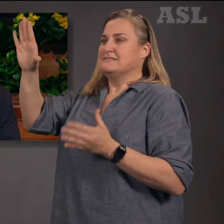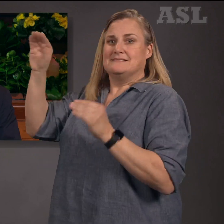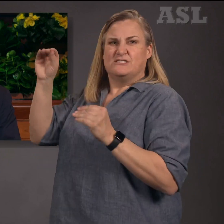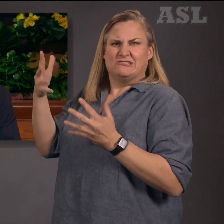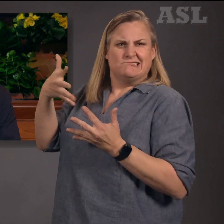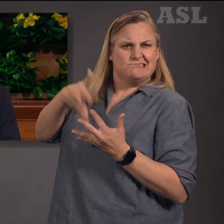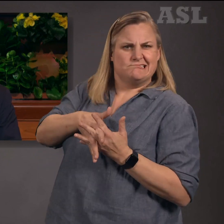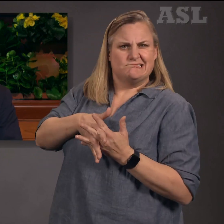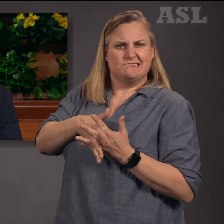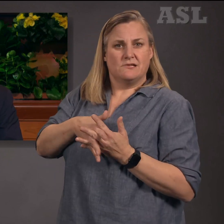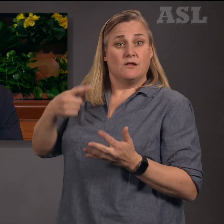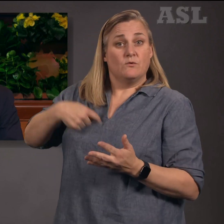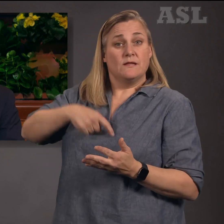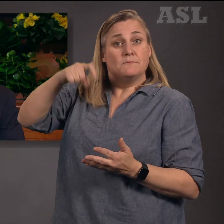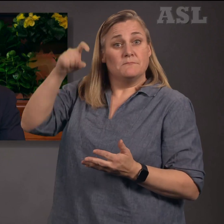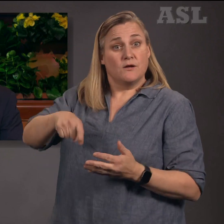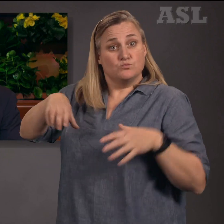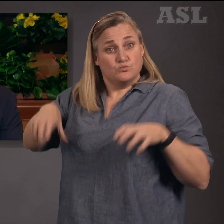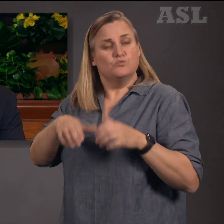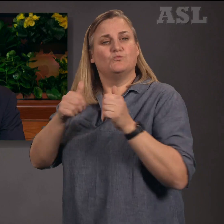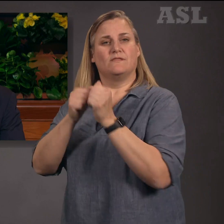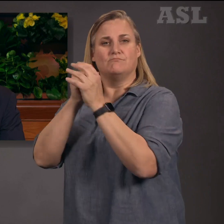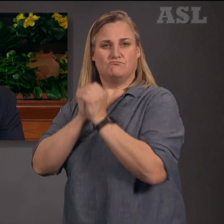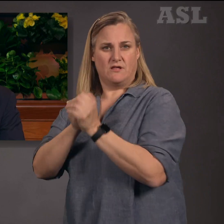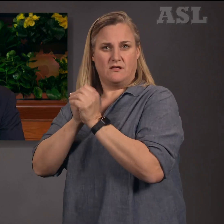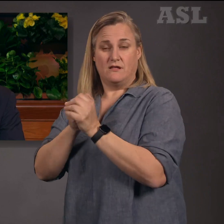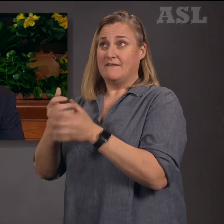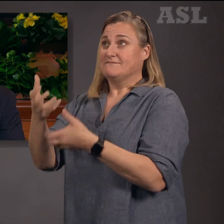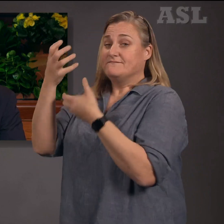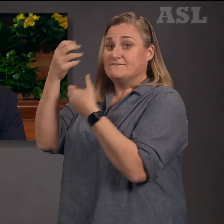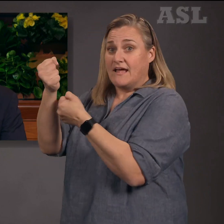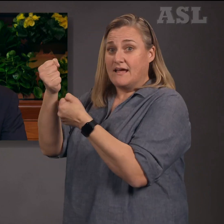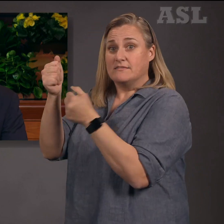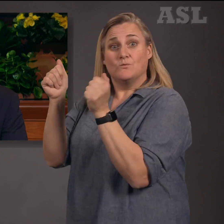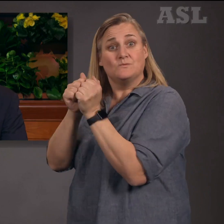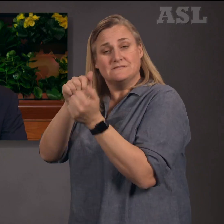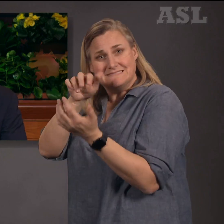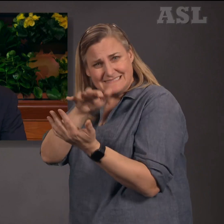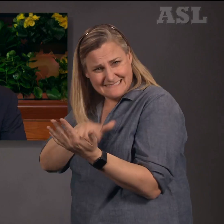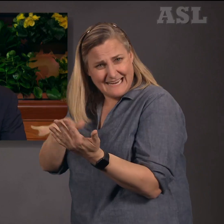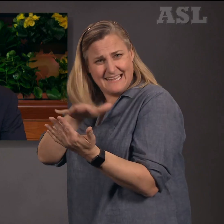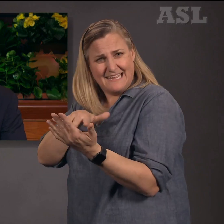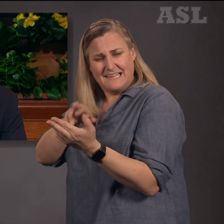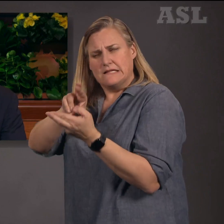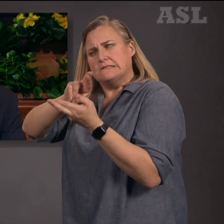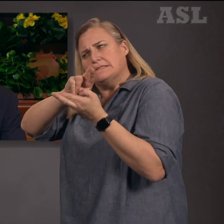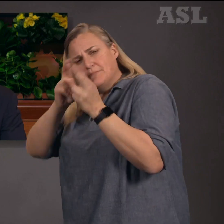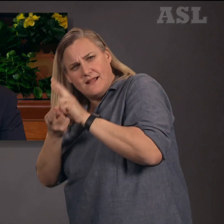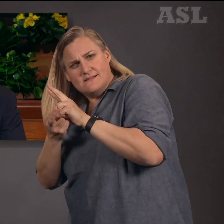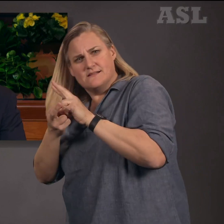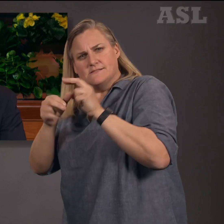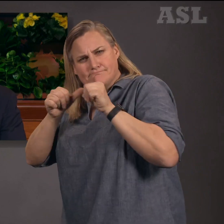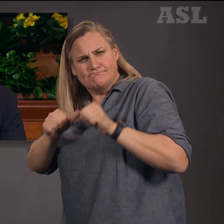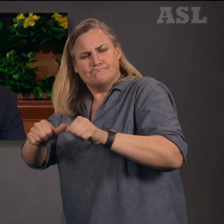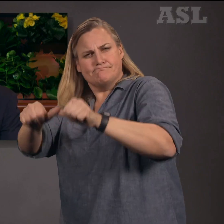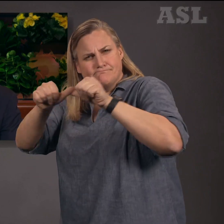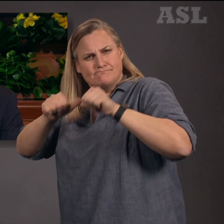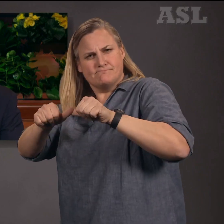rooted in the marrow of our bones, we must deepen our conversion to the Lord by study, prayer,